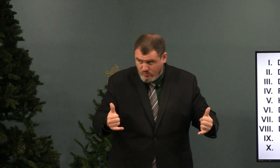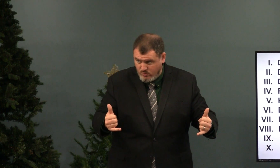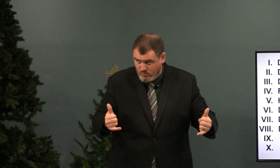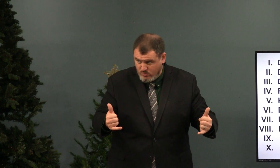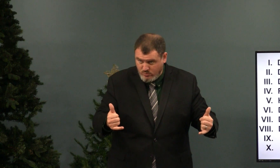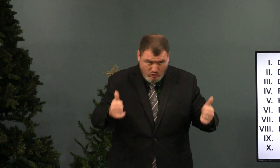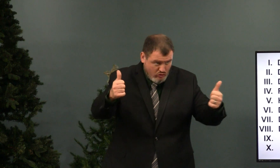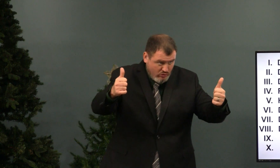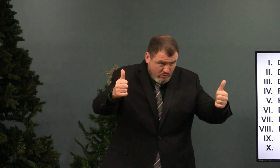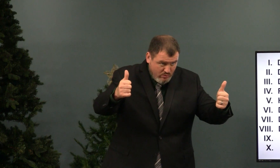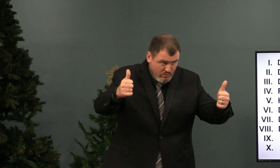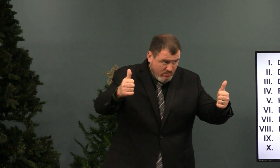Do you understand that now?